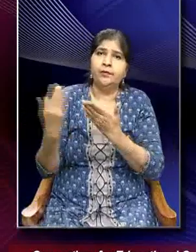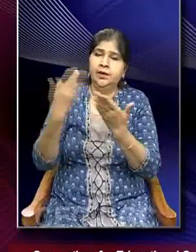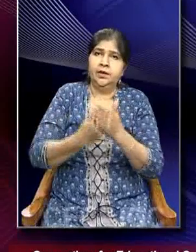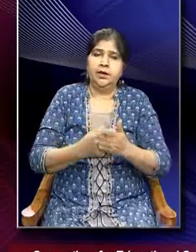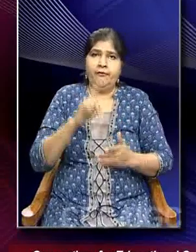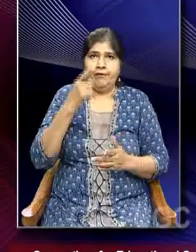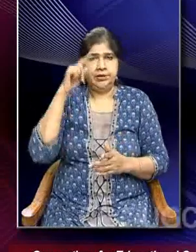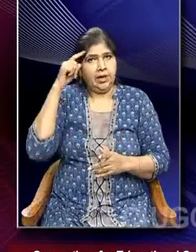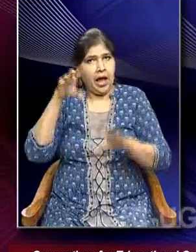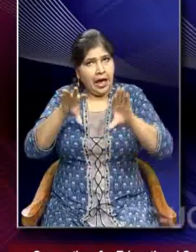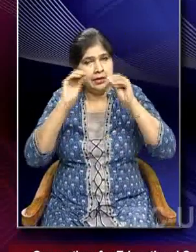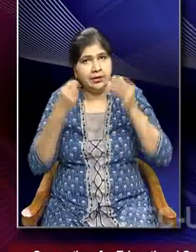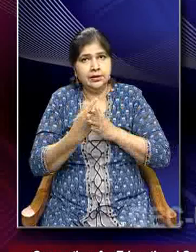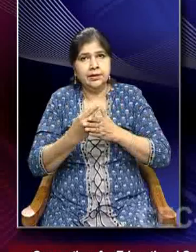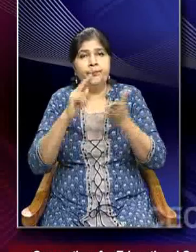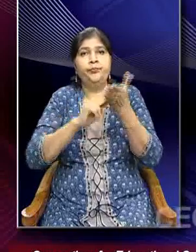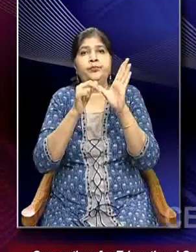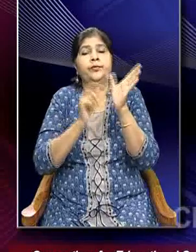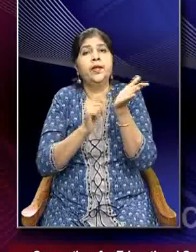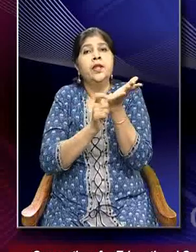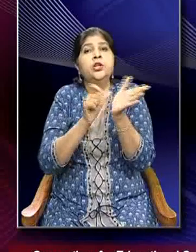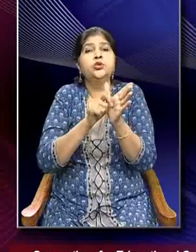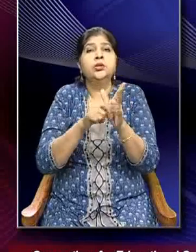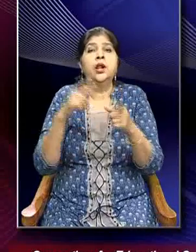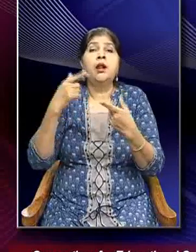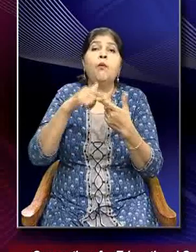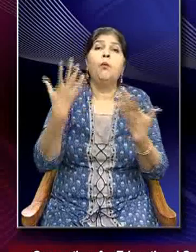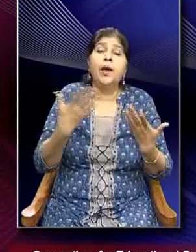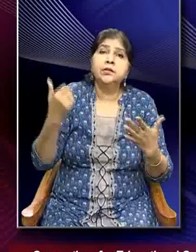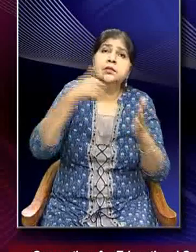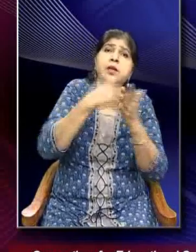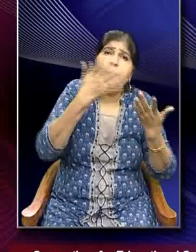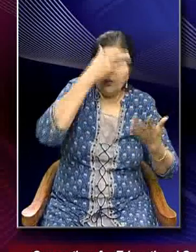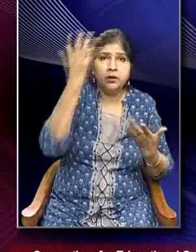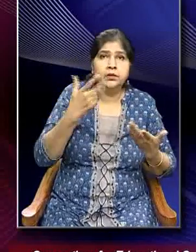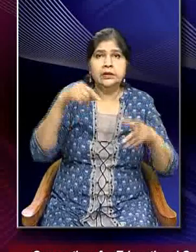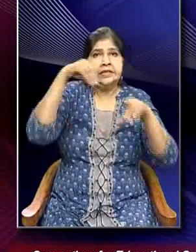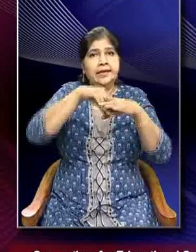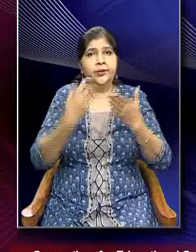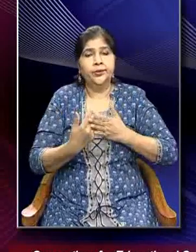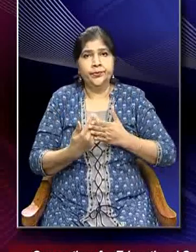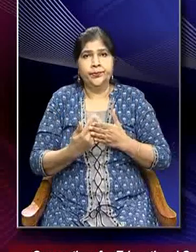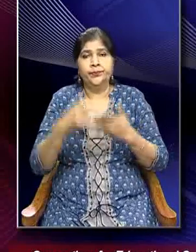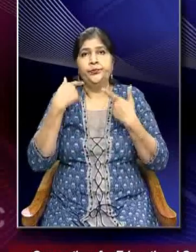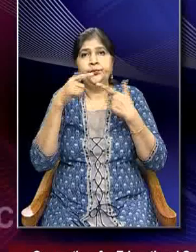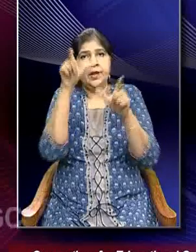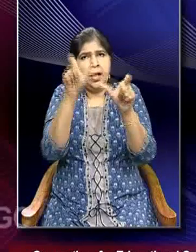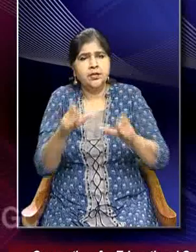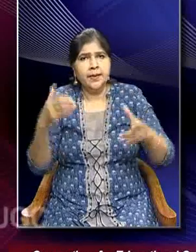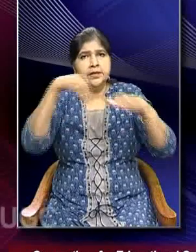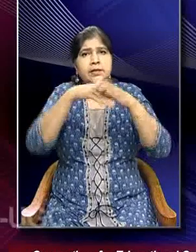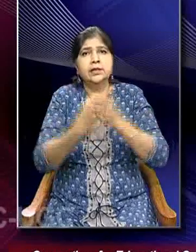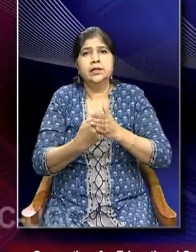understand the natural factors. Natural factors include aspects like